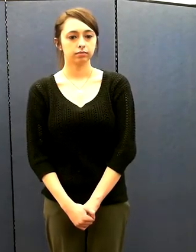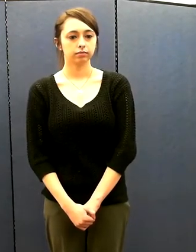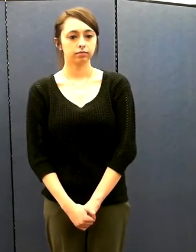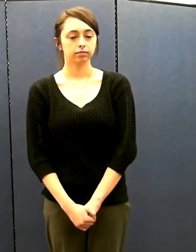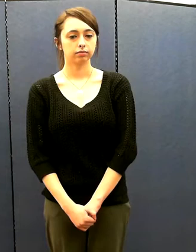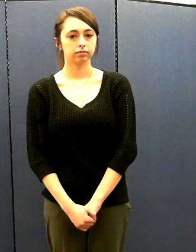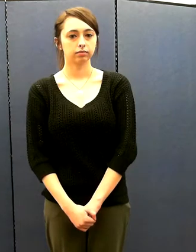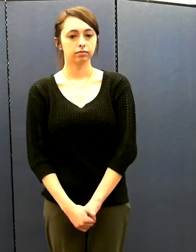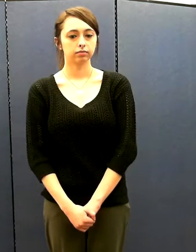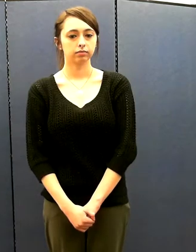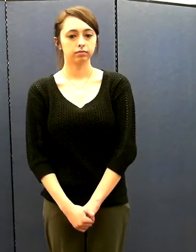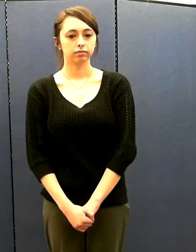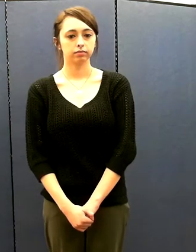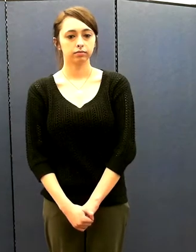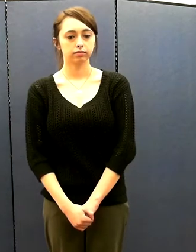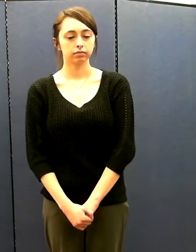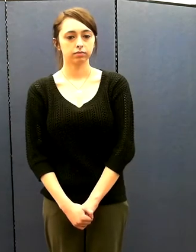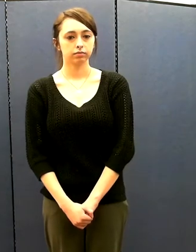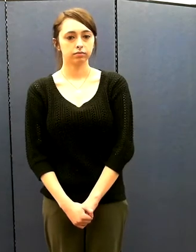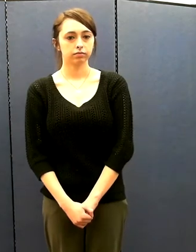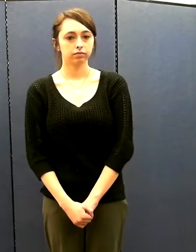and more aware when riding on the road.